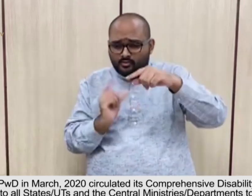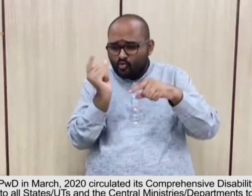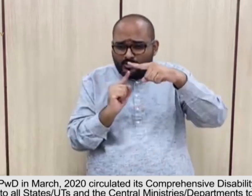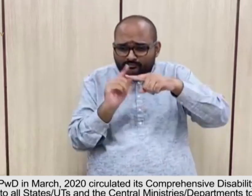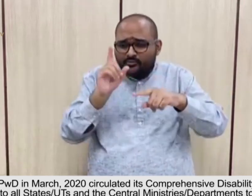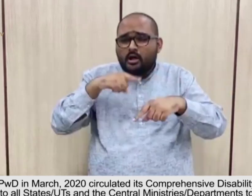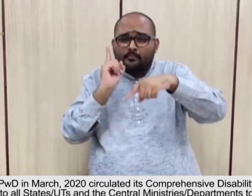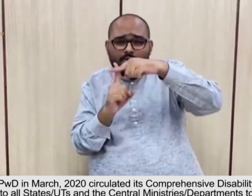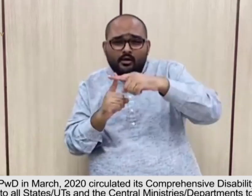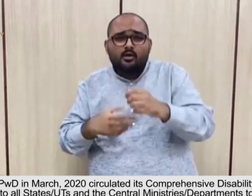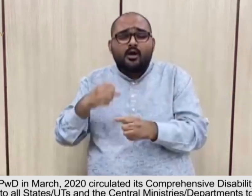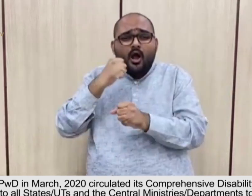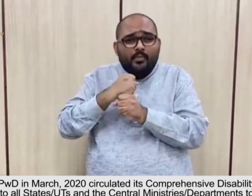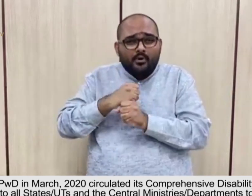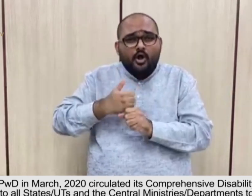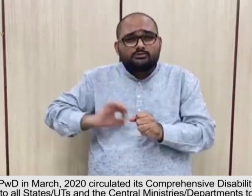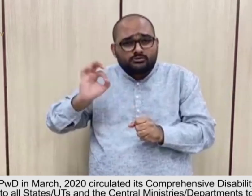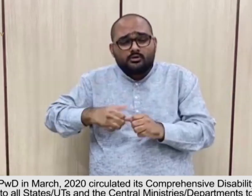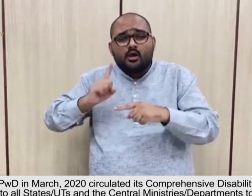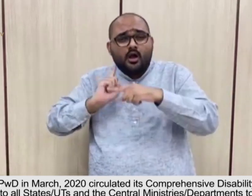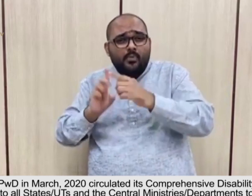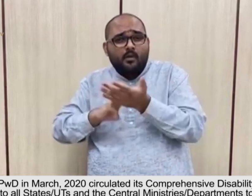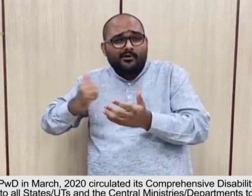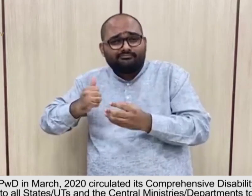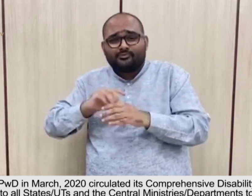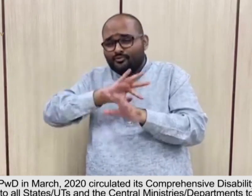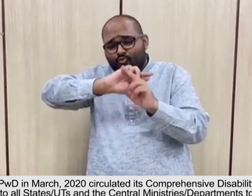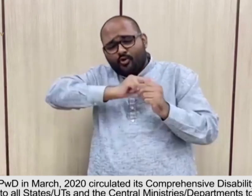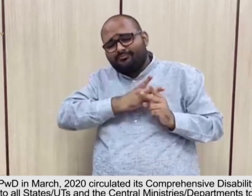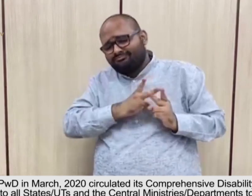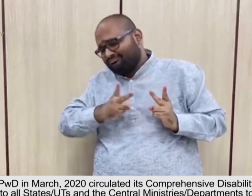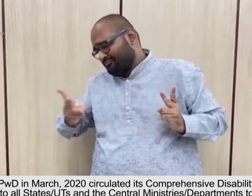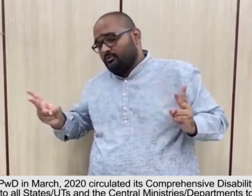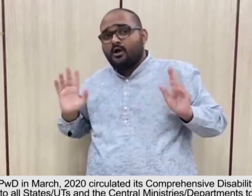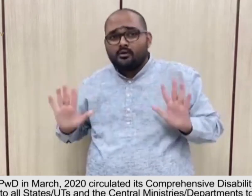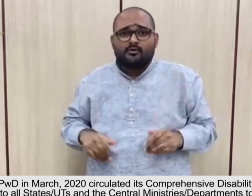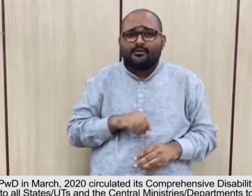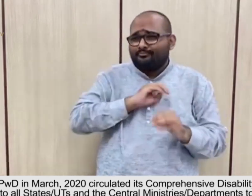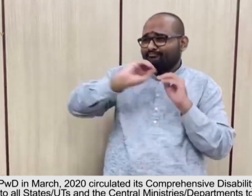UTs and the central ministries, departments